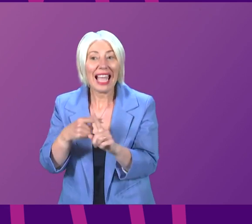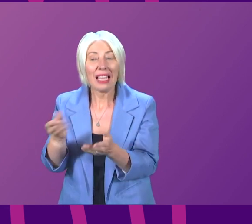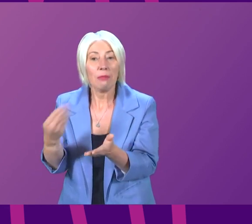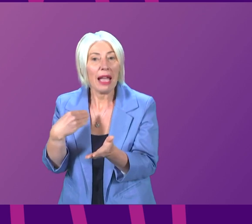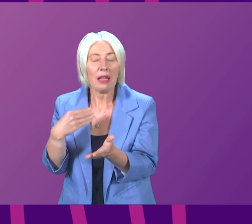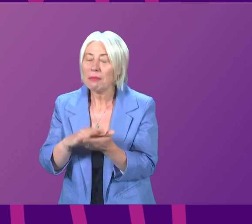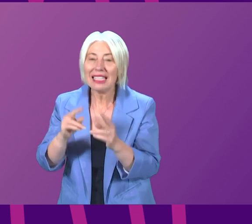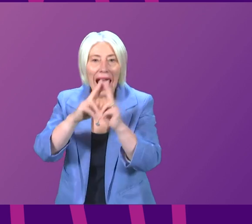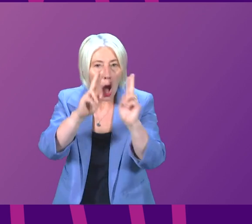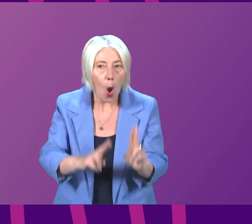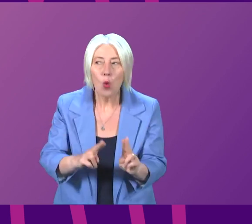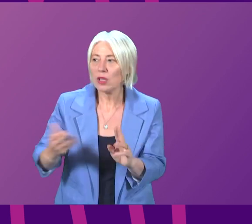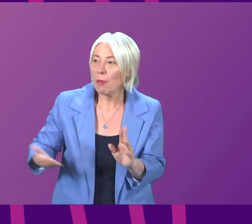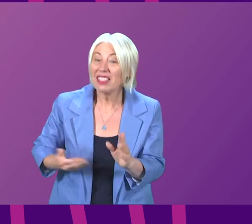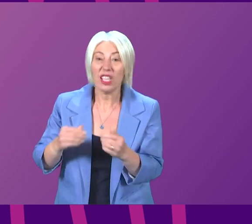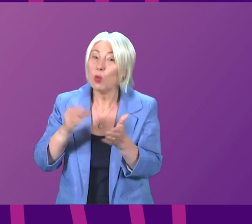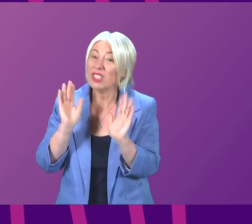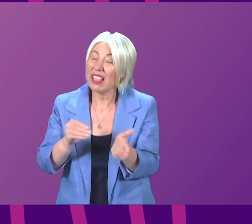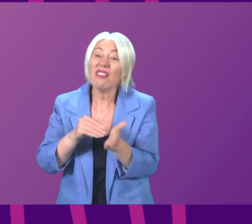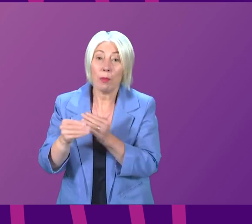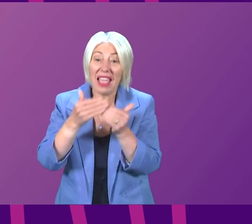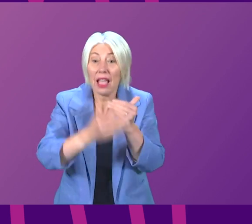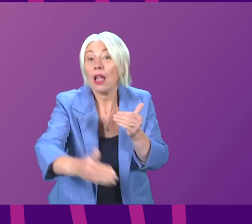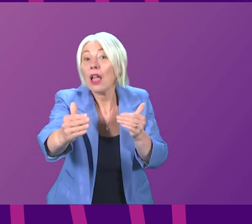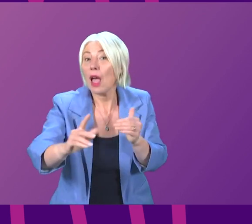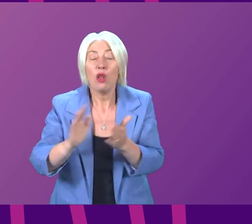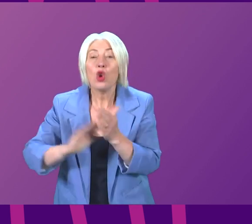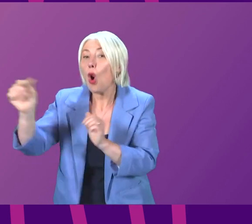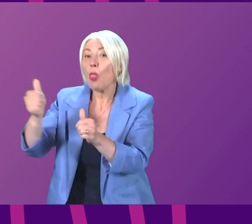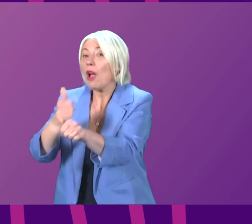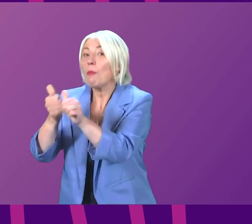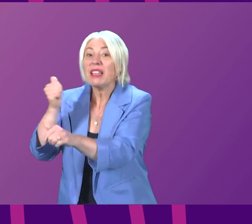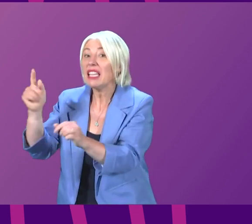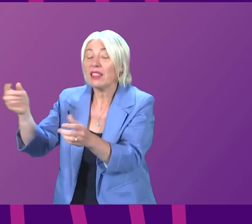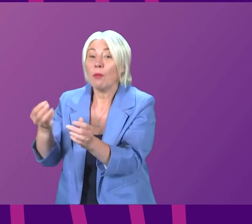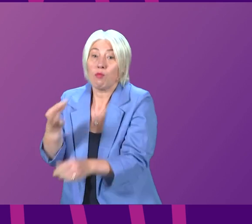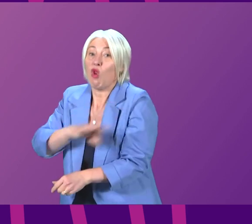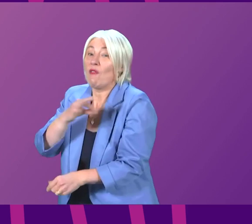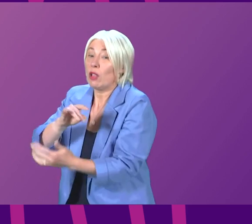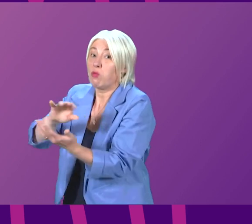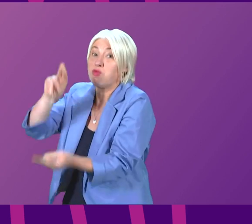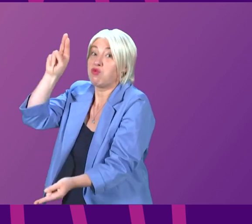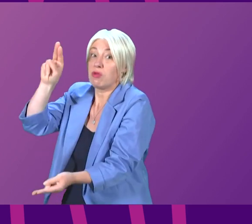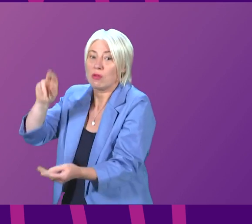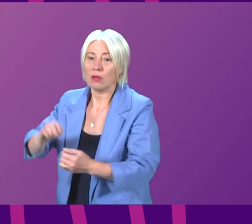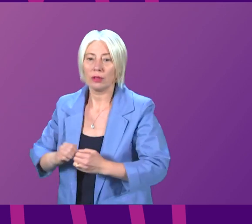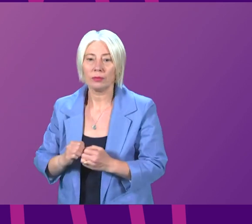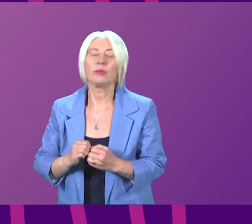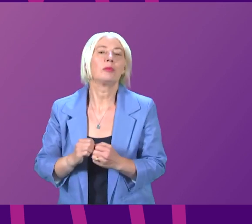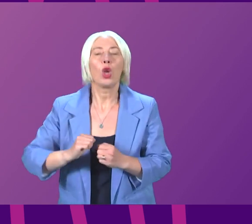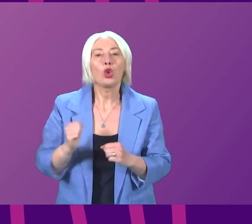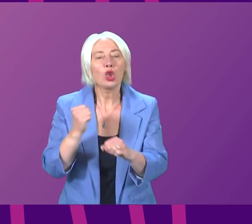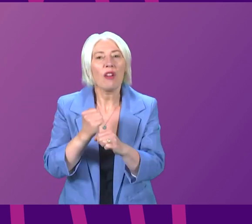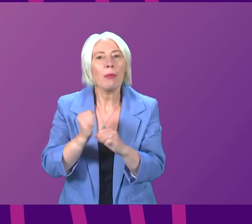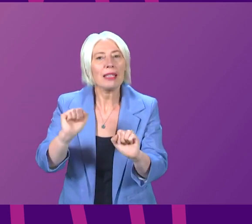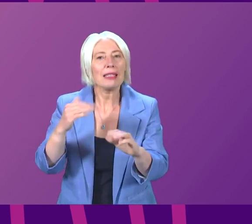businesses will pay in the long term, not companies who are making record profits. Moving to the action that the Scottish Government can